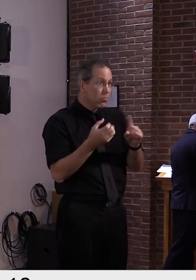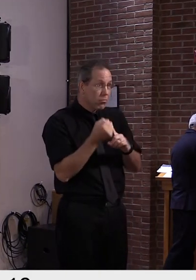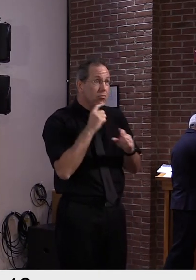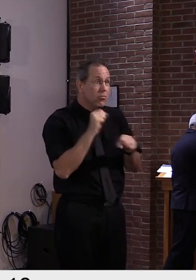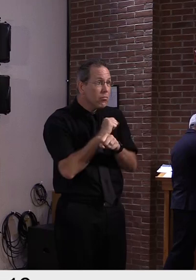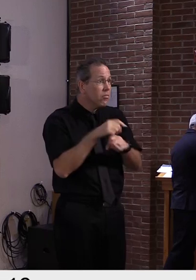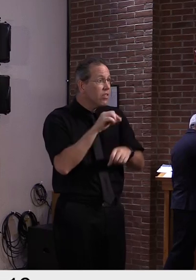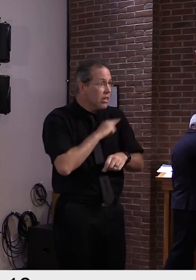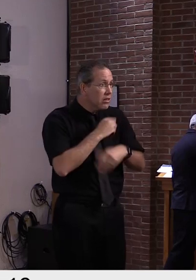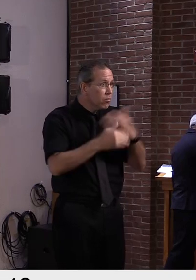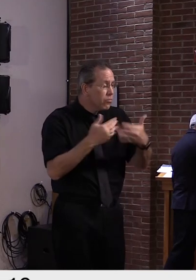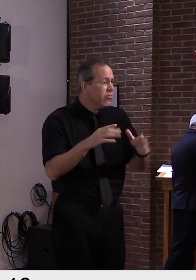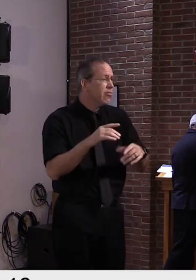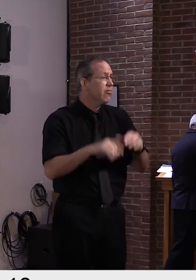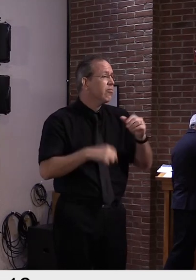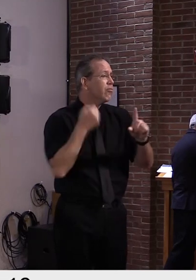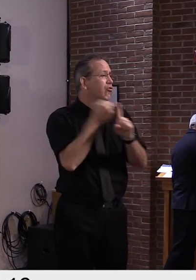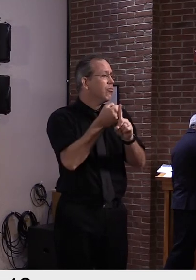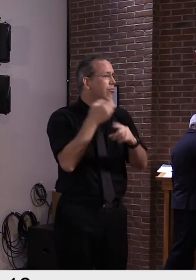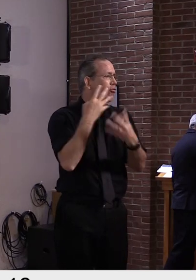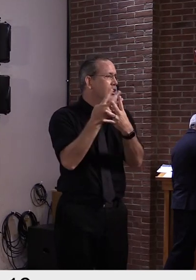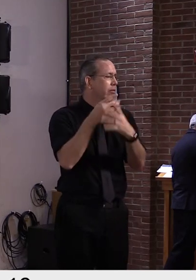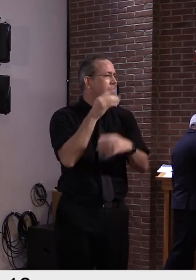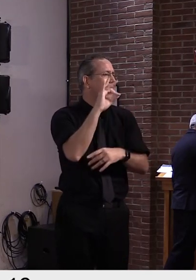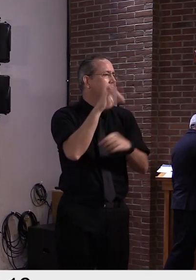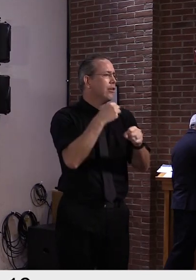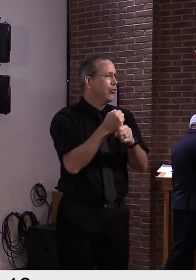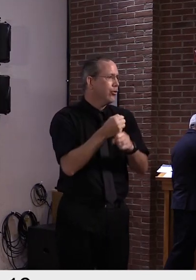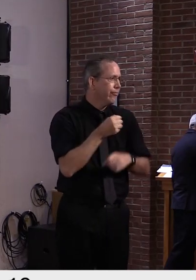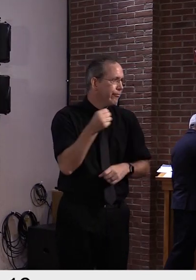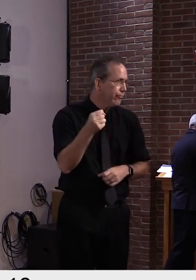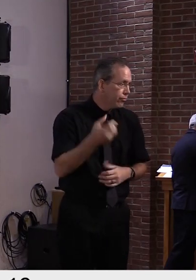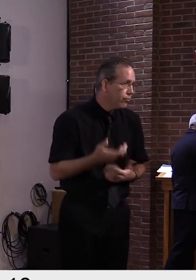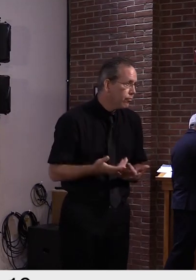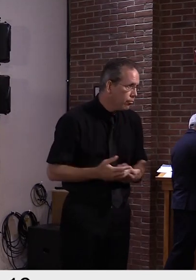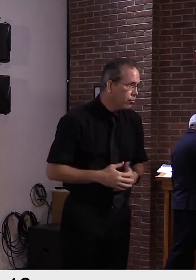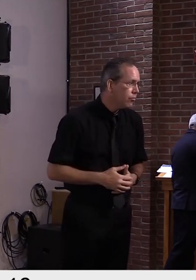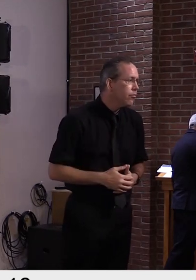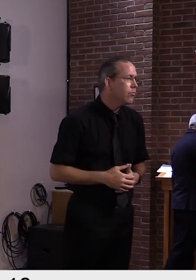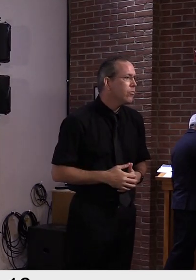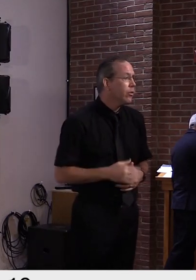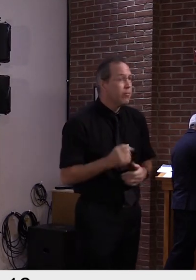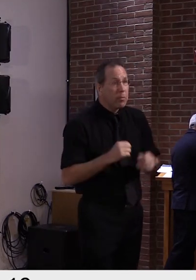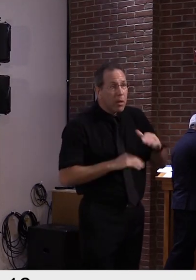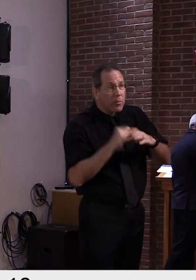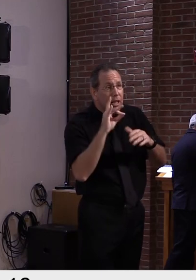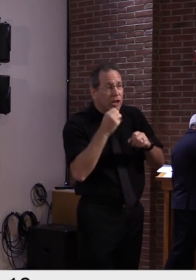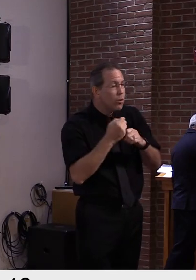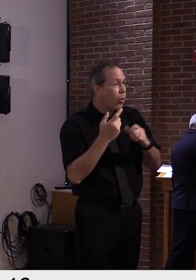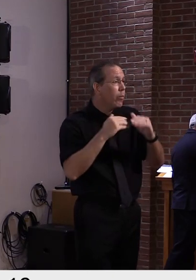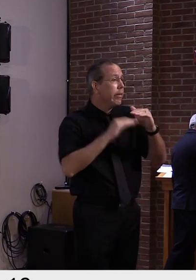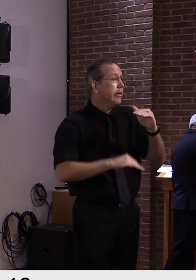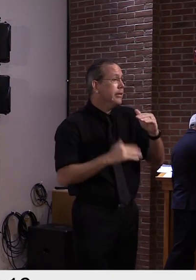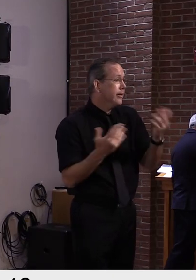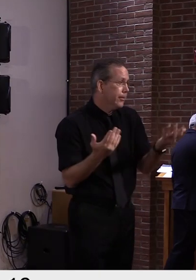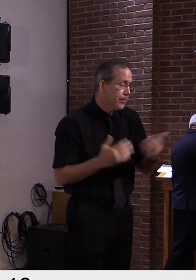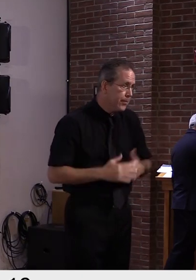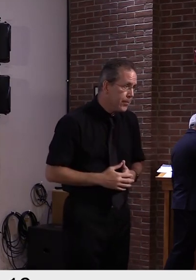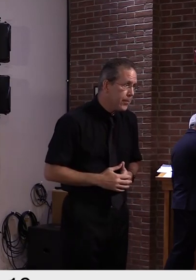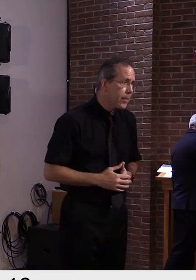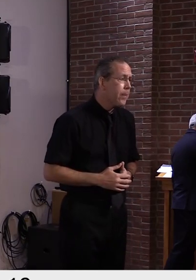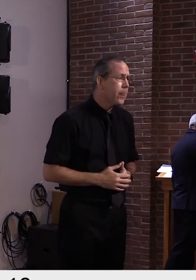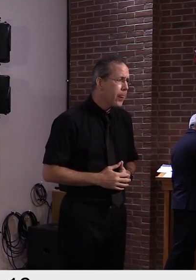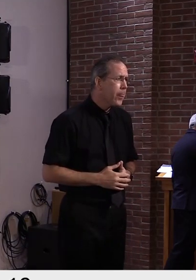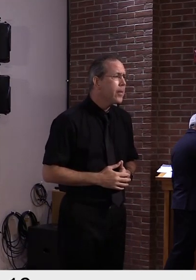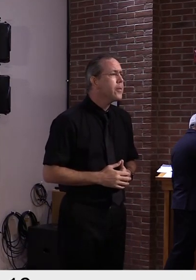Vermonters think is sufficient. But when you look at other cases across the country and even similar cases in Vermont, um, it's much, it's pretty